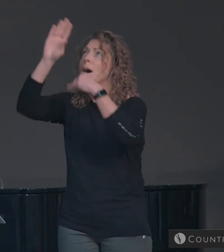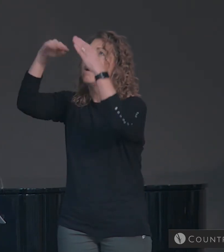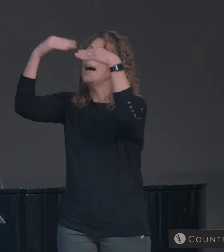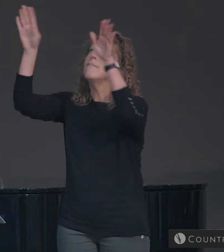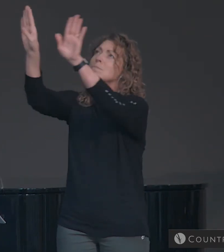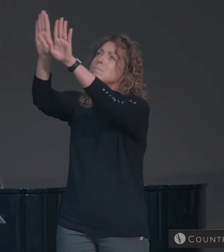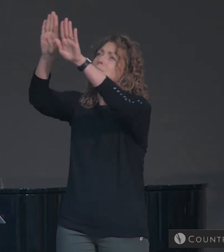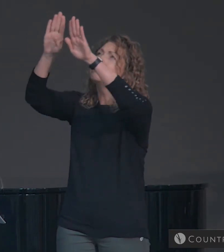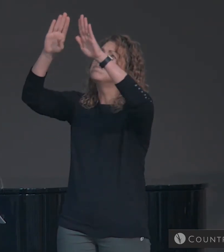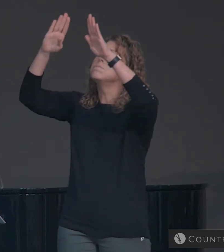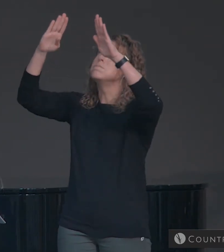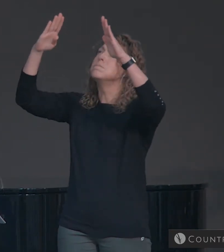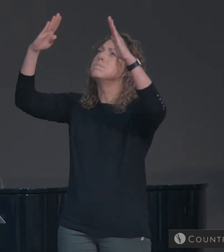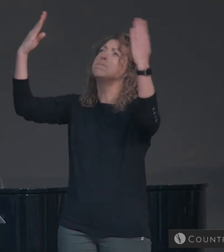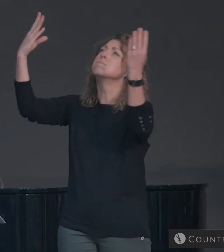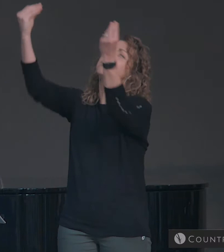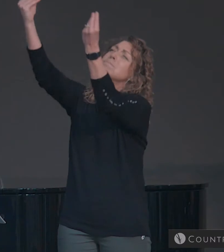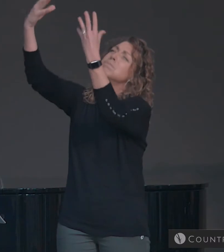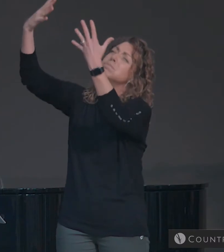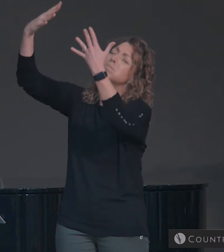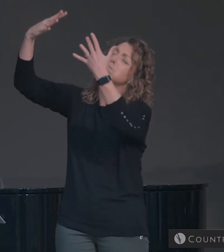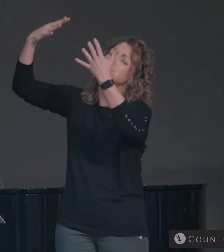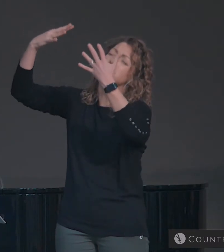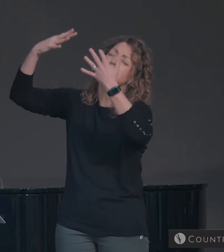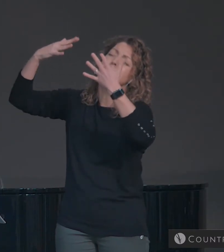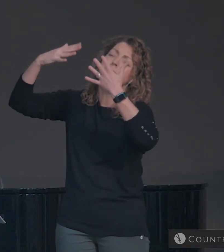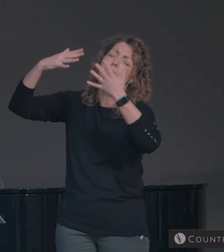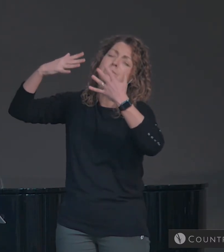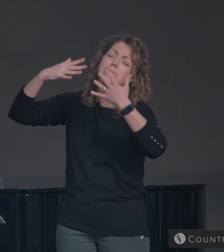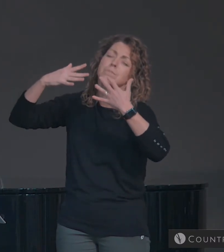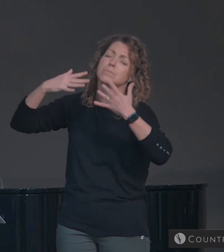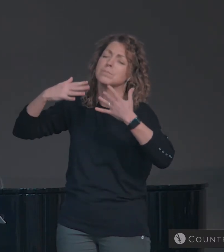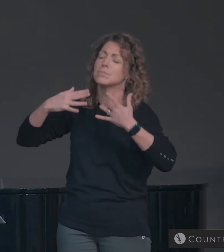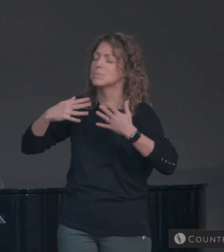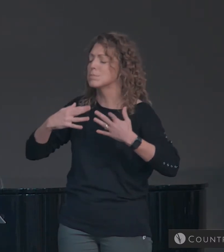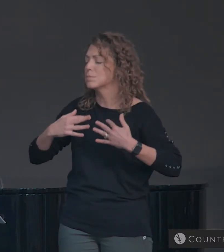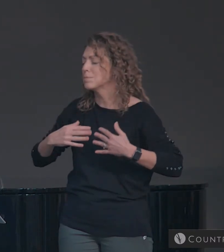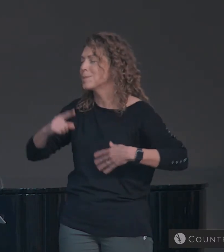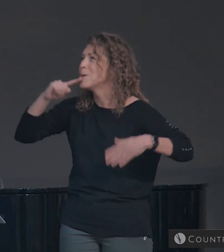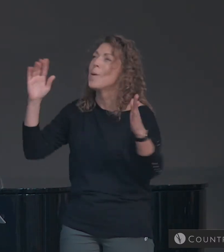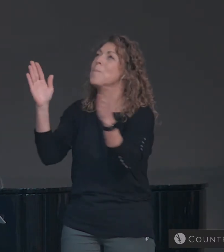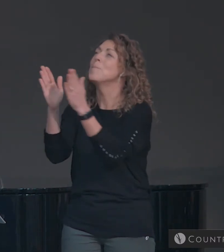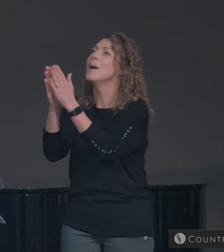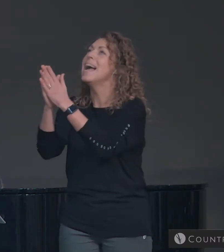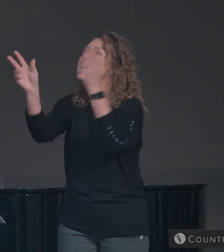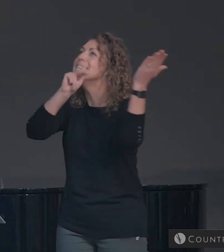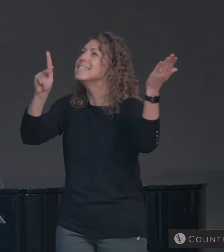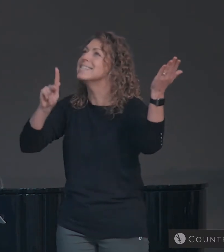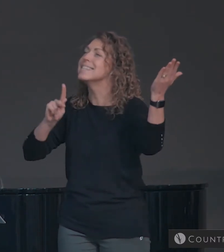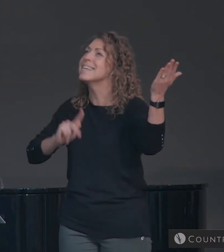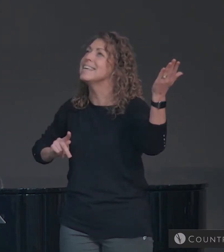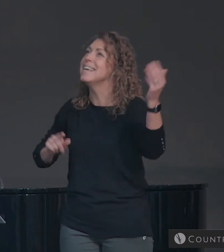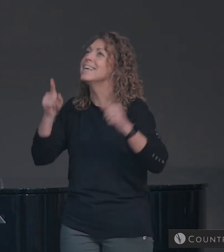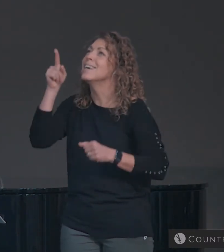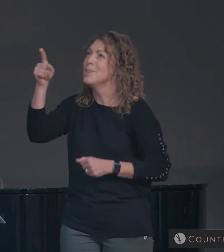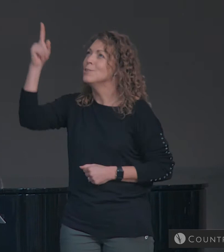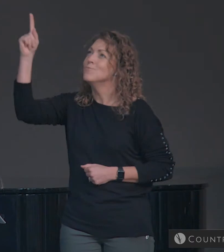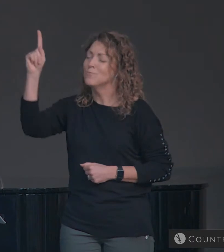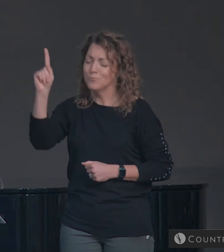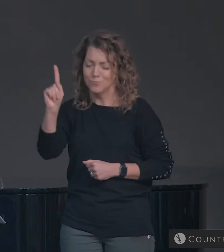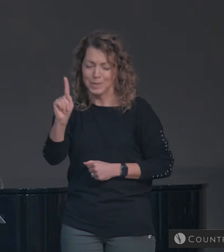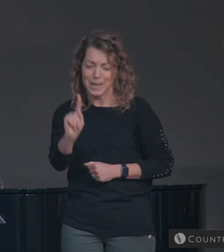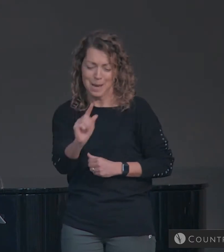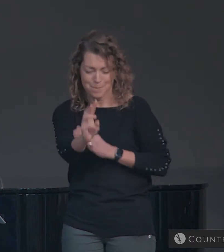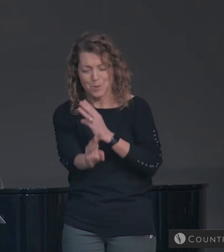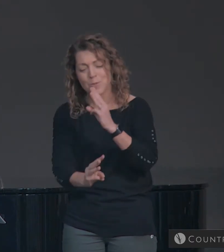as heaven opened up, pouring out on us. Oh, praise the